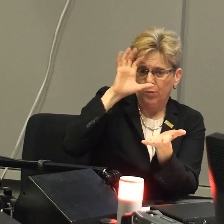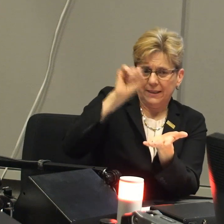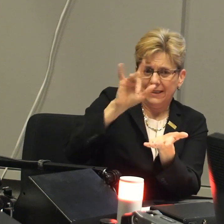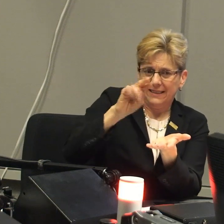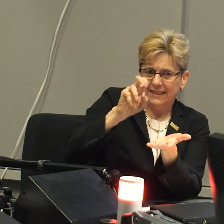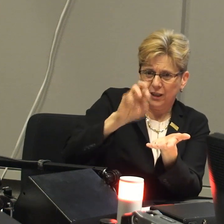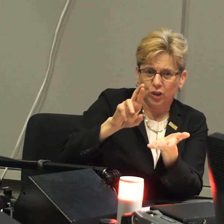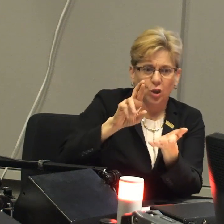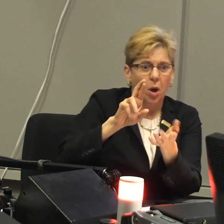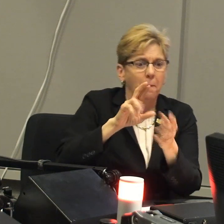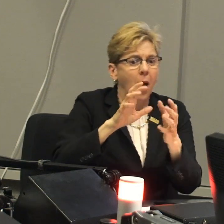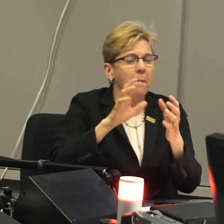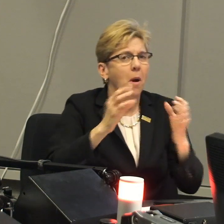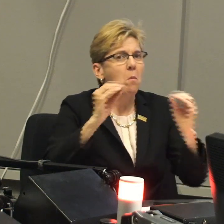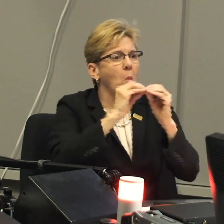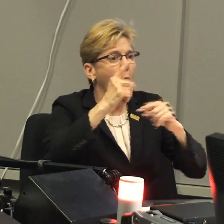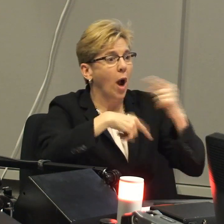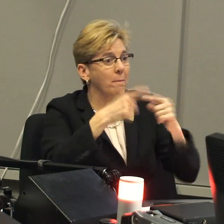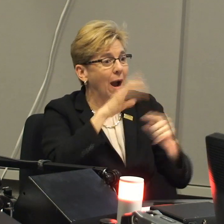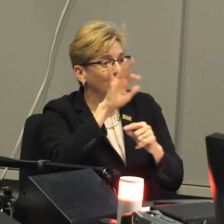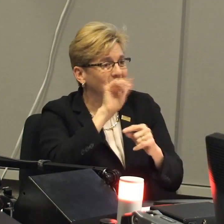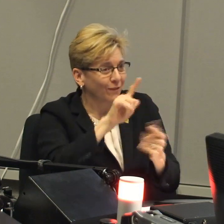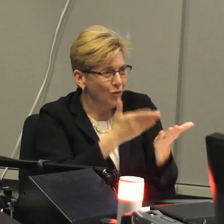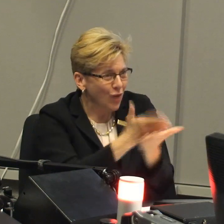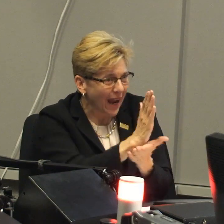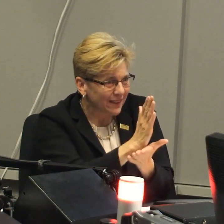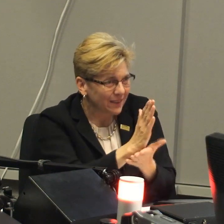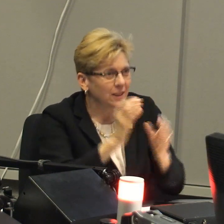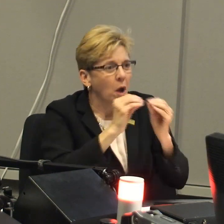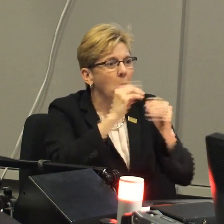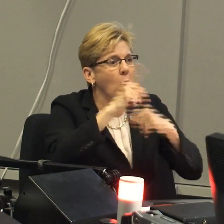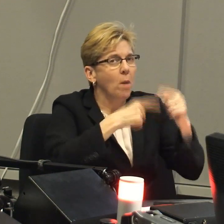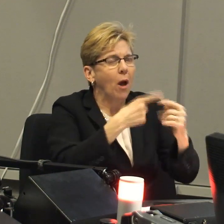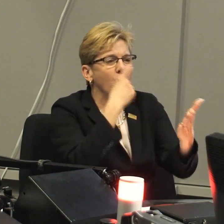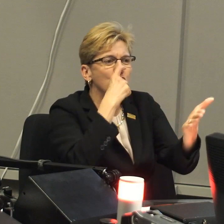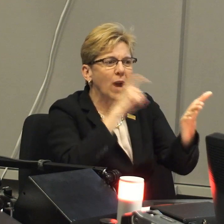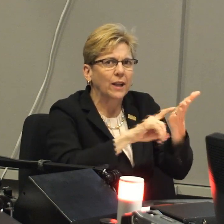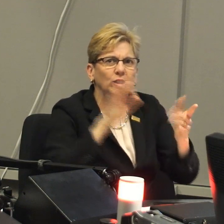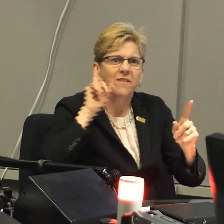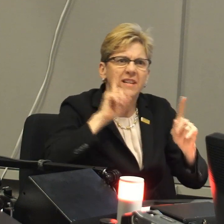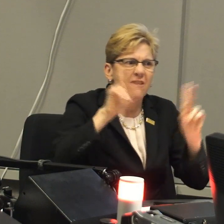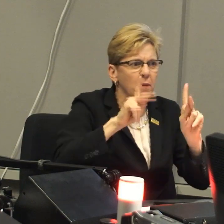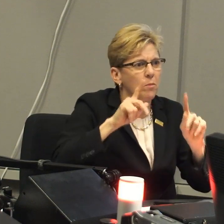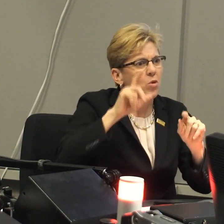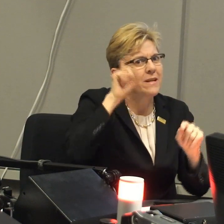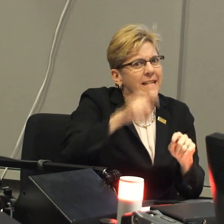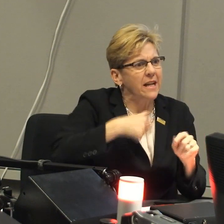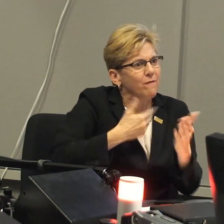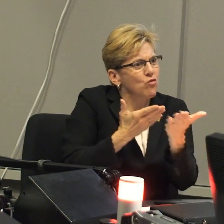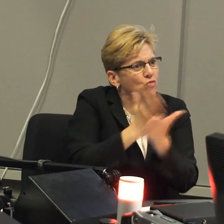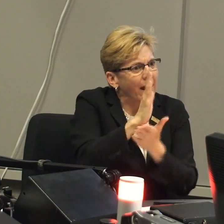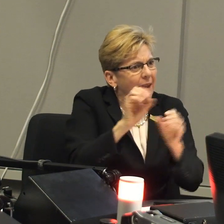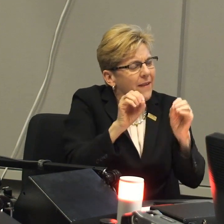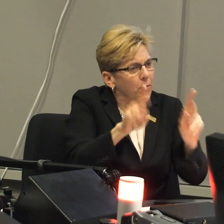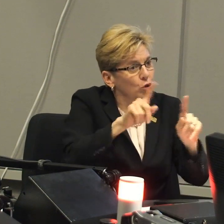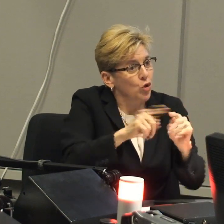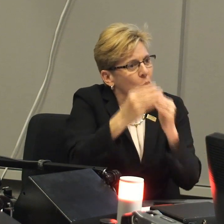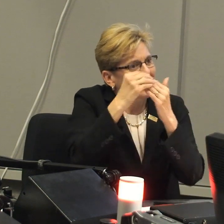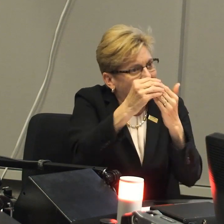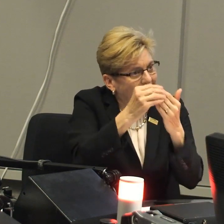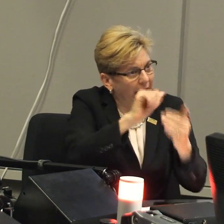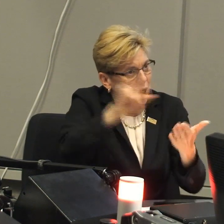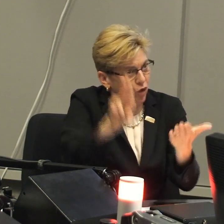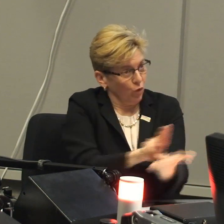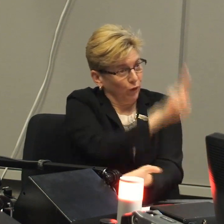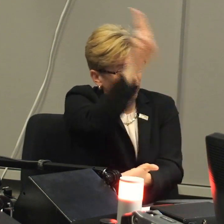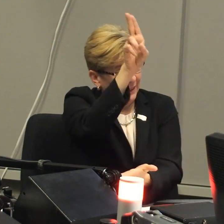individuals involved, President Zinser herself, but it was more about civil rights and the recognition of deaf people and deaf